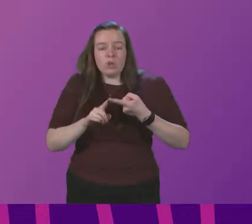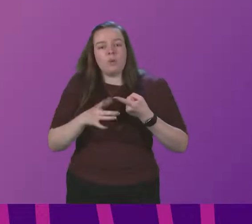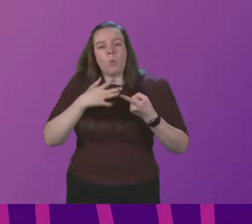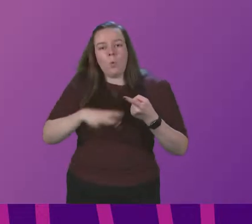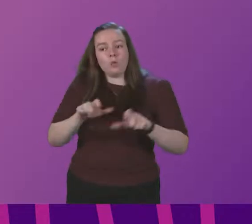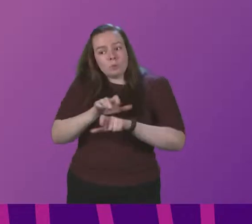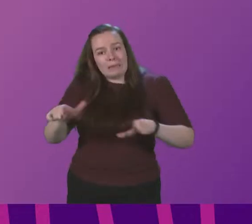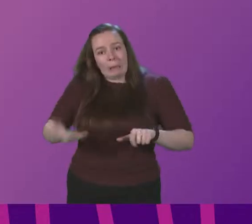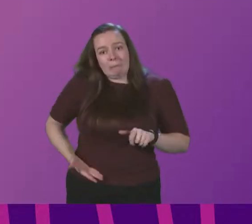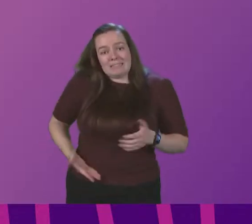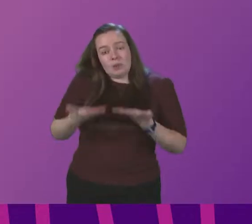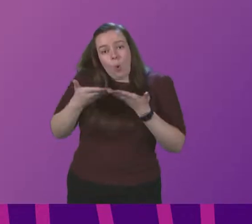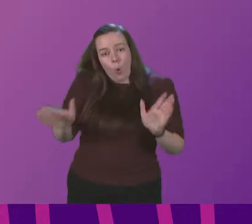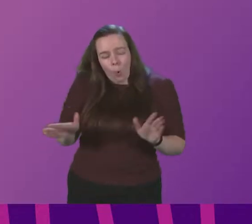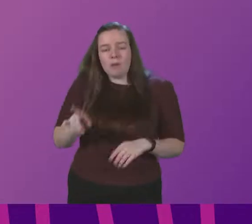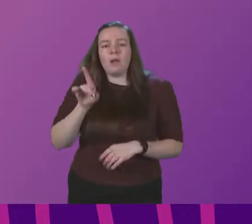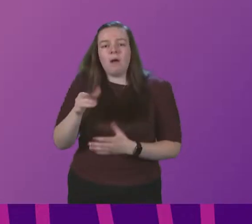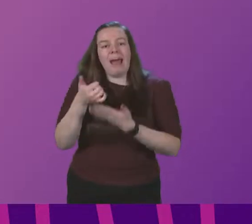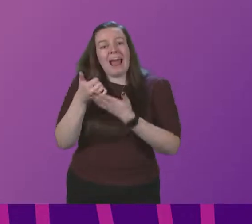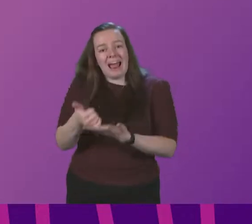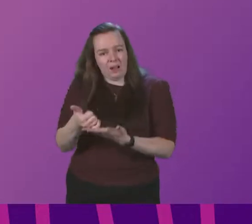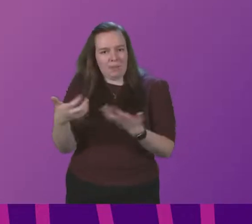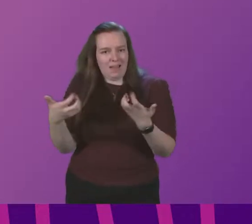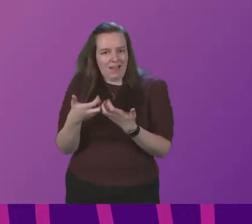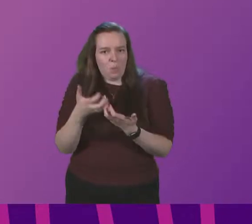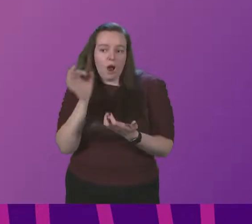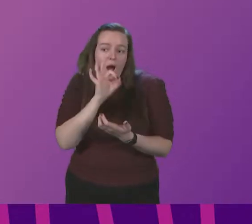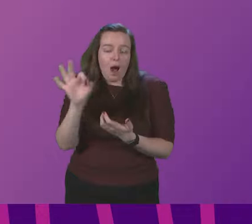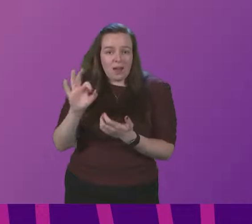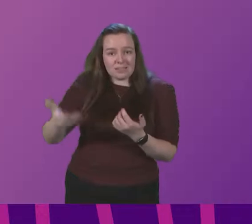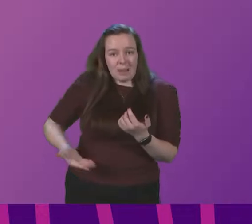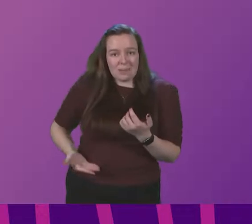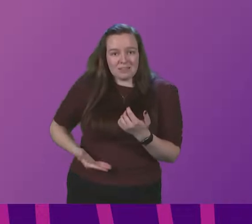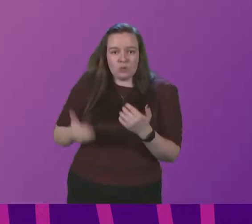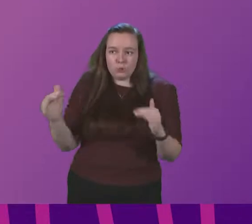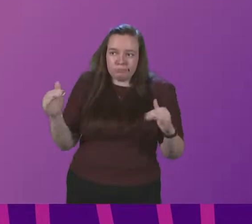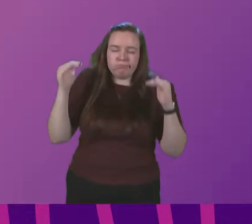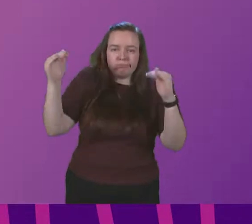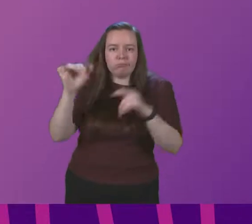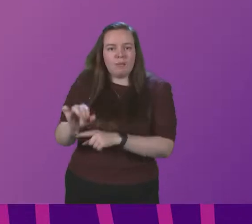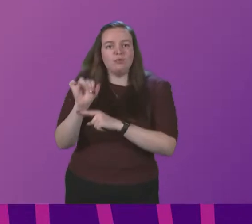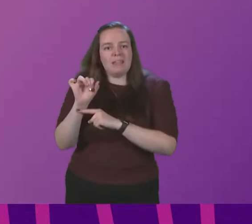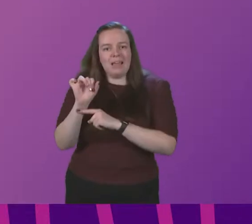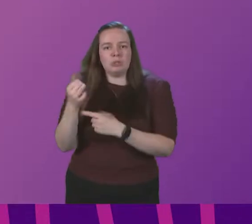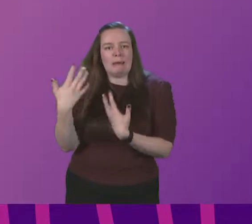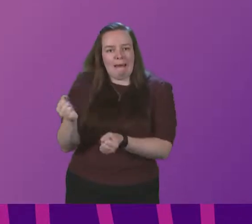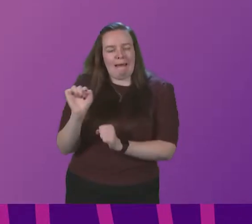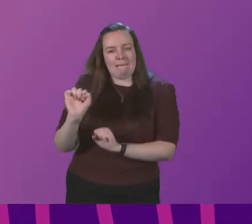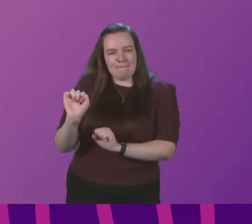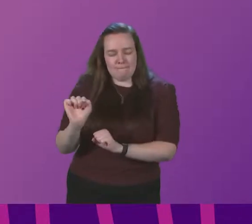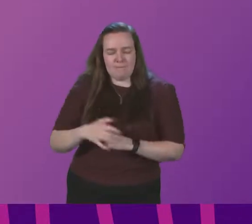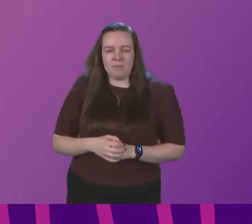to keep businesses open. But to help achieve this, we are asking them to step up the protections in place in their premises.